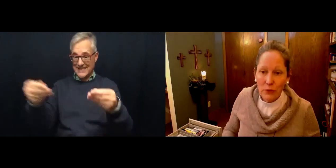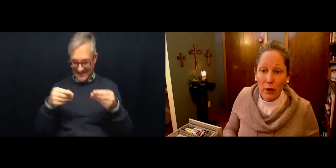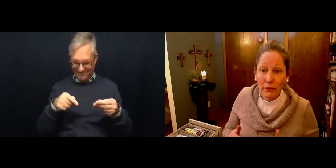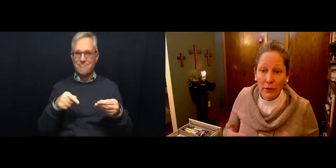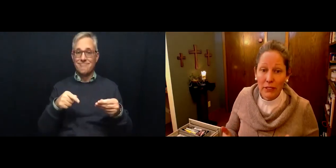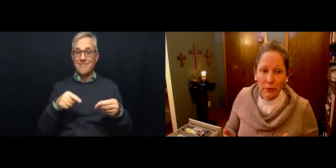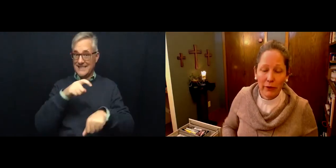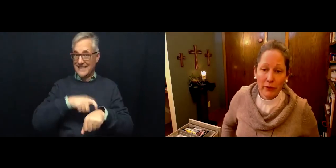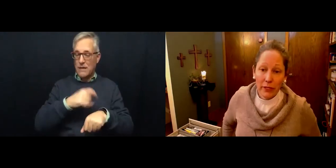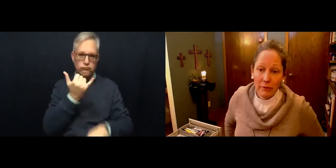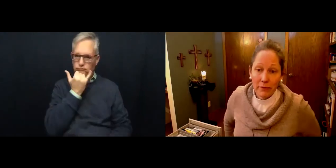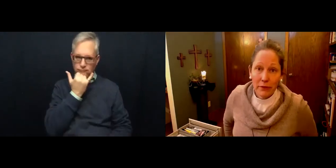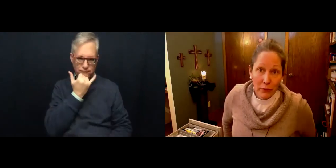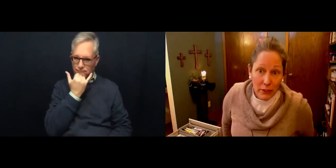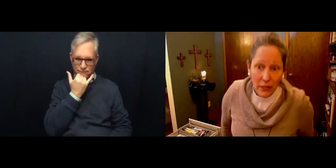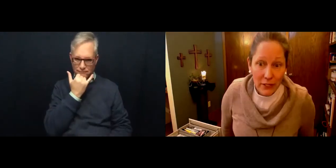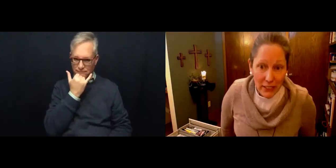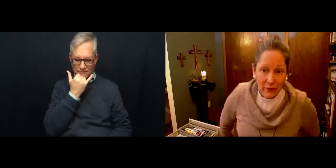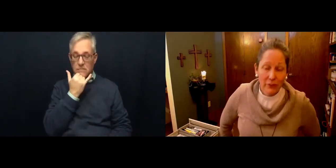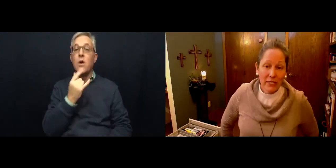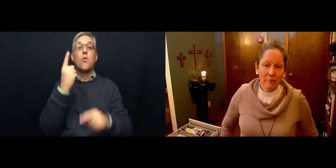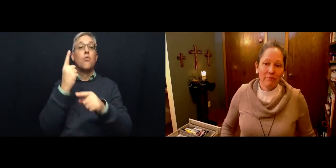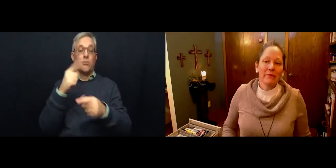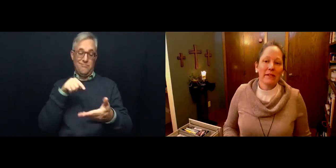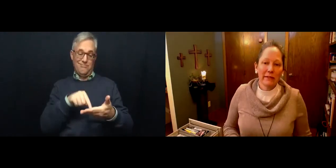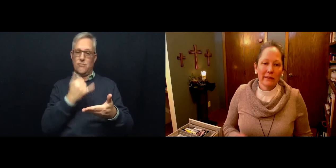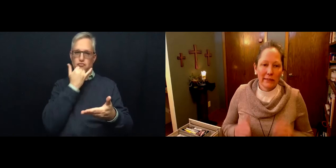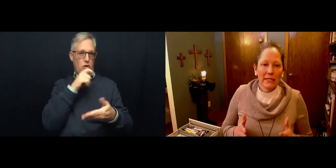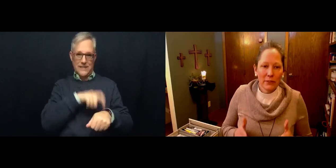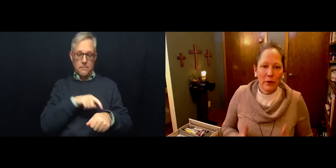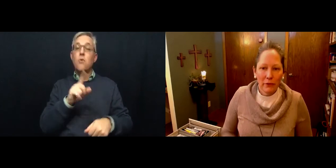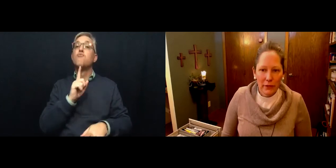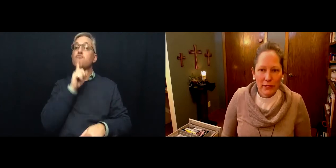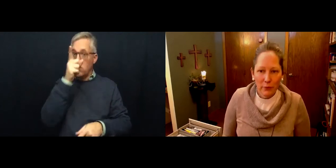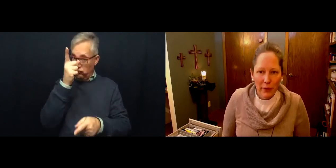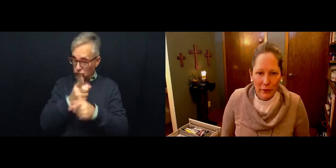1230 to 130. So the newsletter says a different time. It's 1230 to 130.